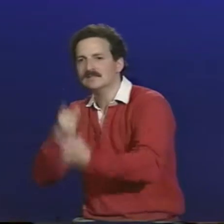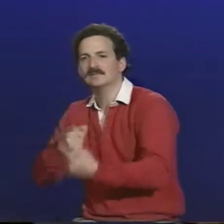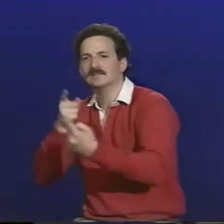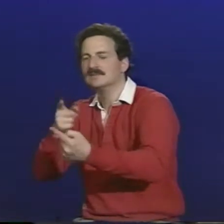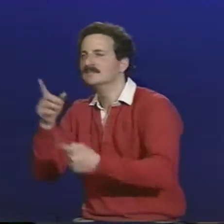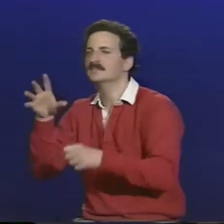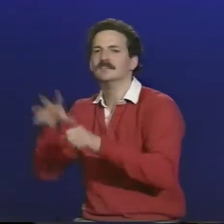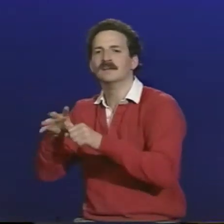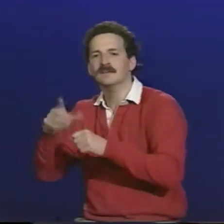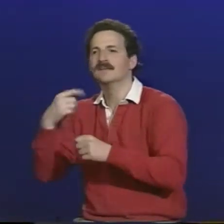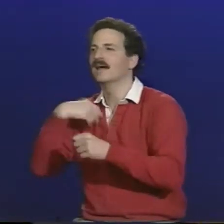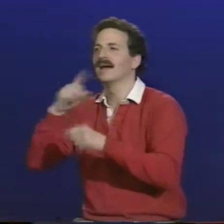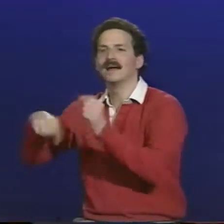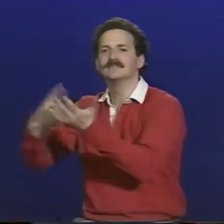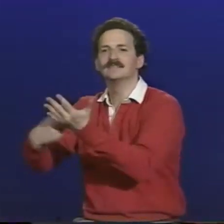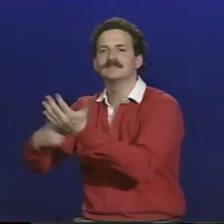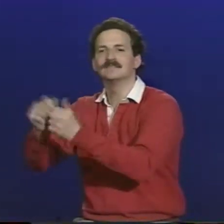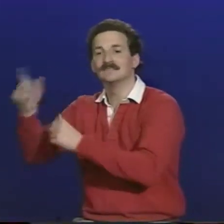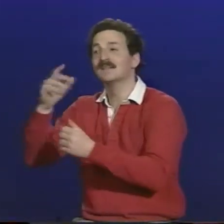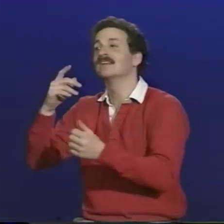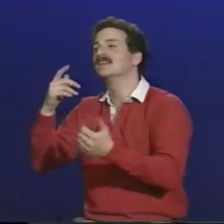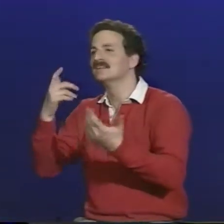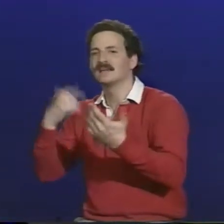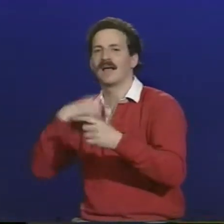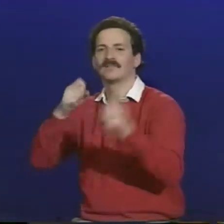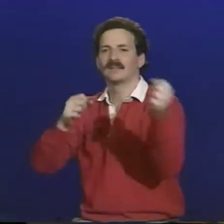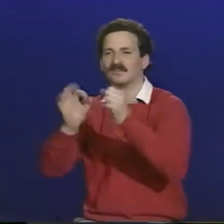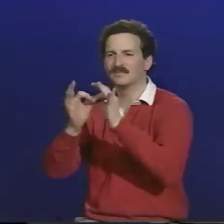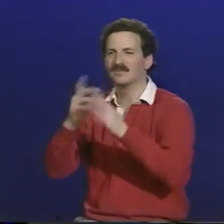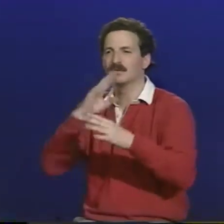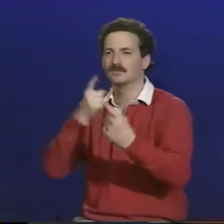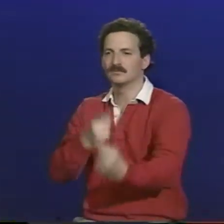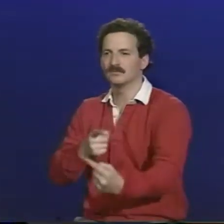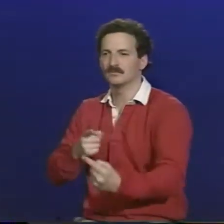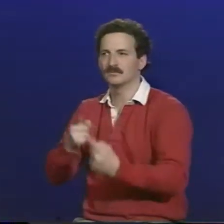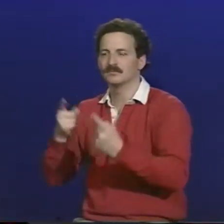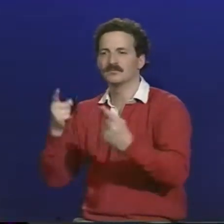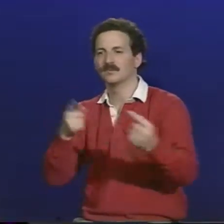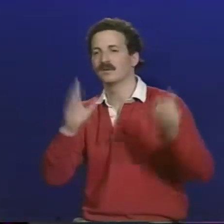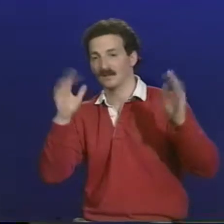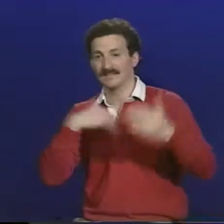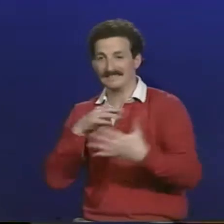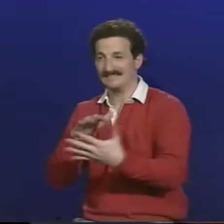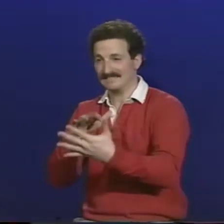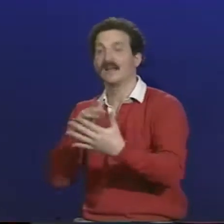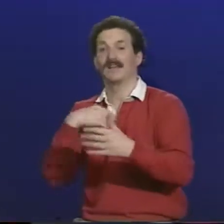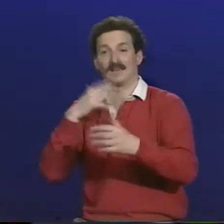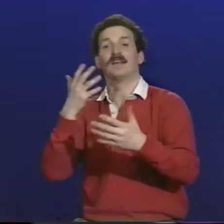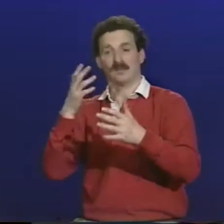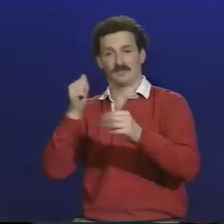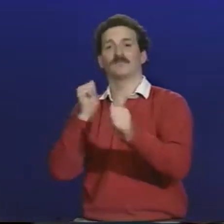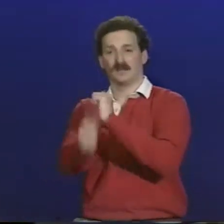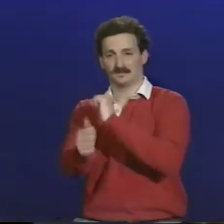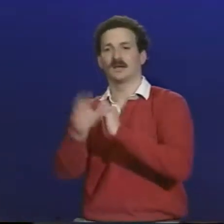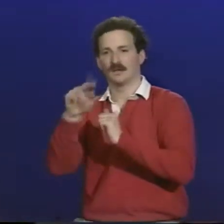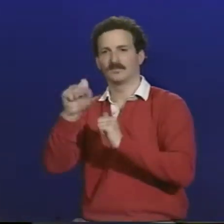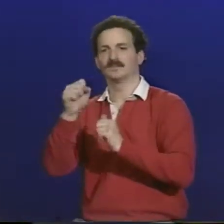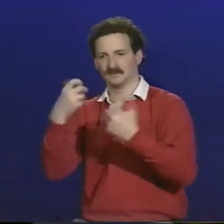on the actual test. And I had a hard time reading their handwriting. I got to talk with them a little bit, but not much. Again, the problem with the